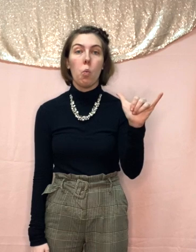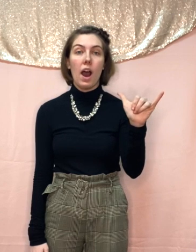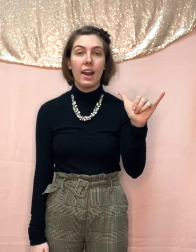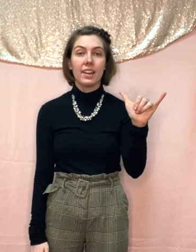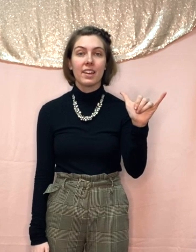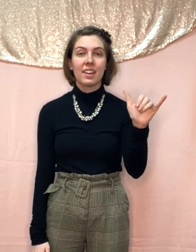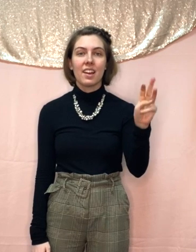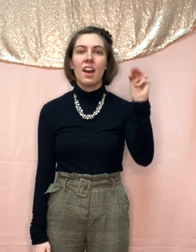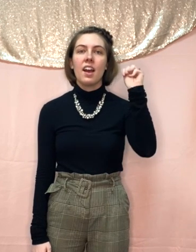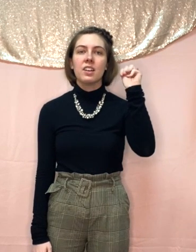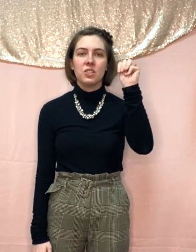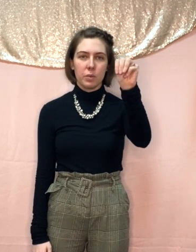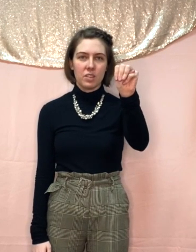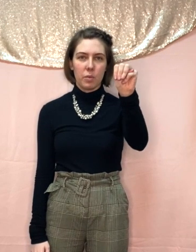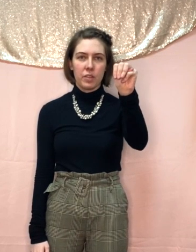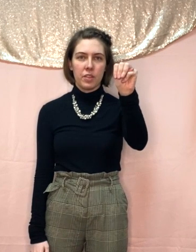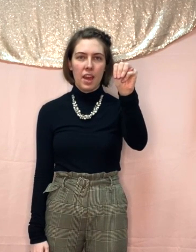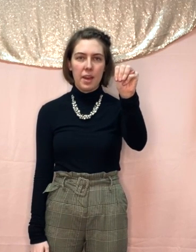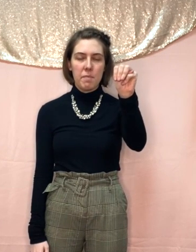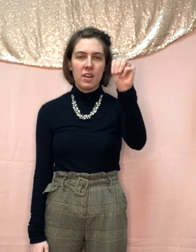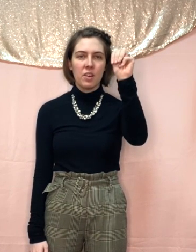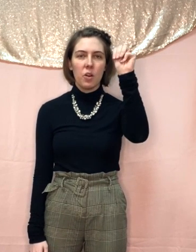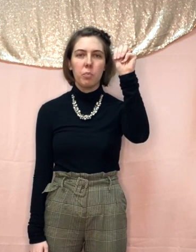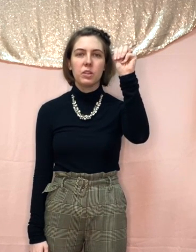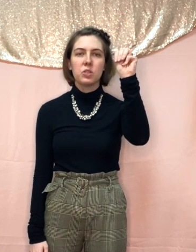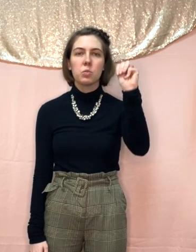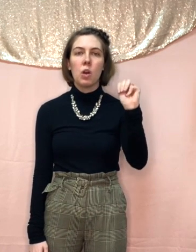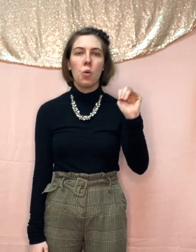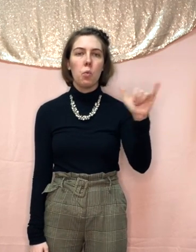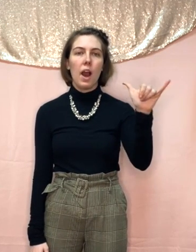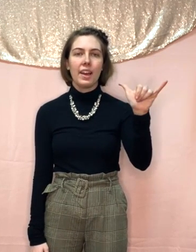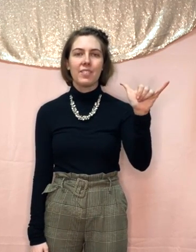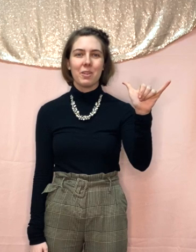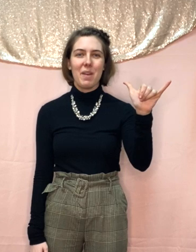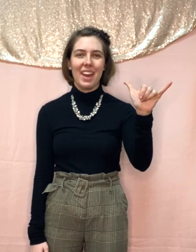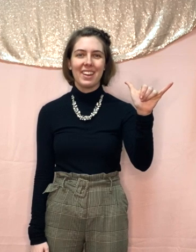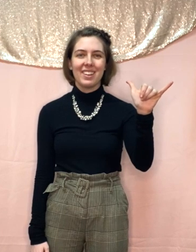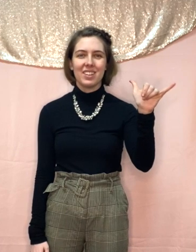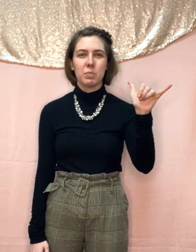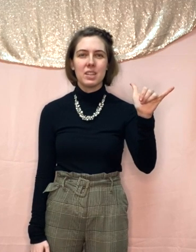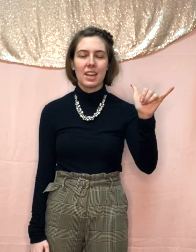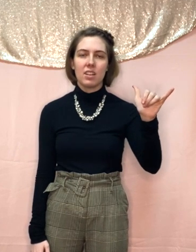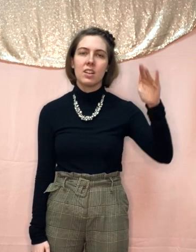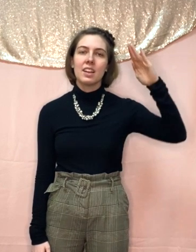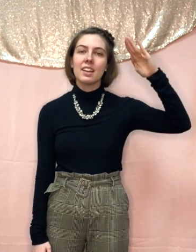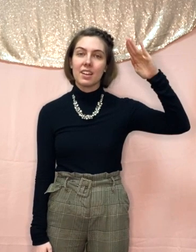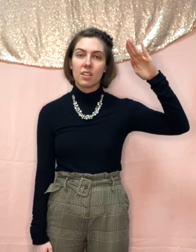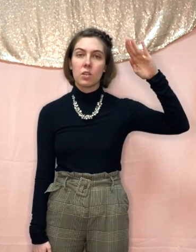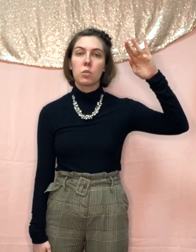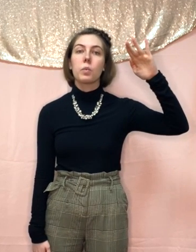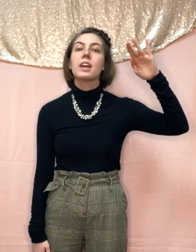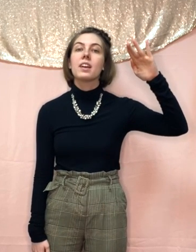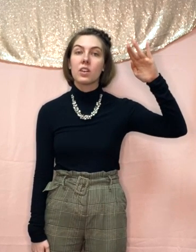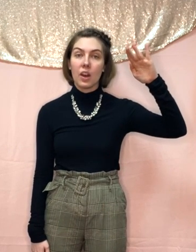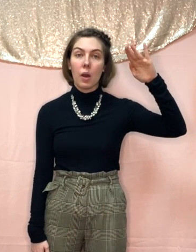Y. So we start with M, open to Y for May. Let's put it together. Here